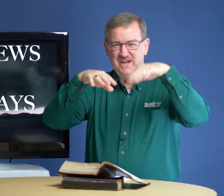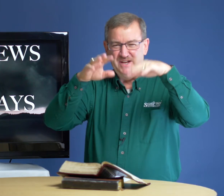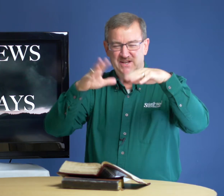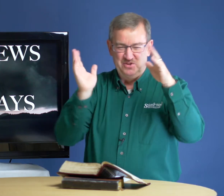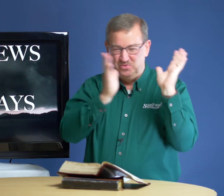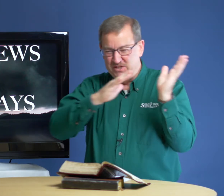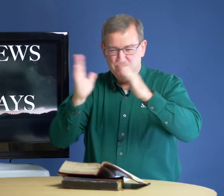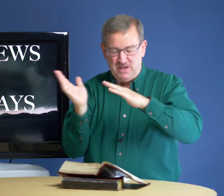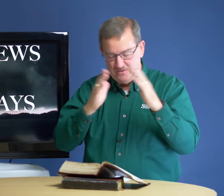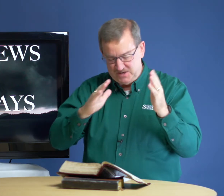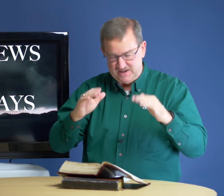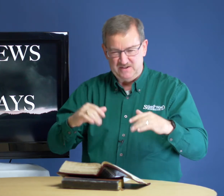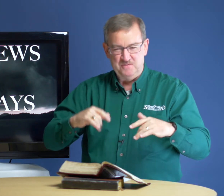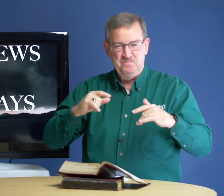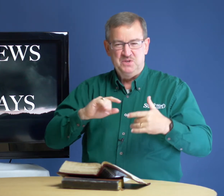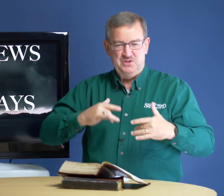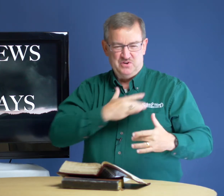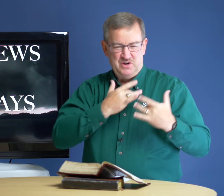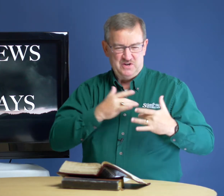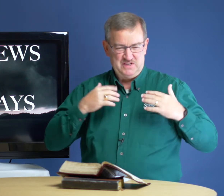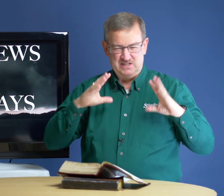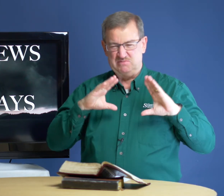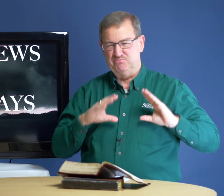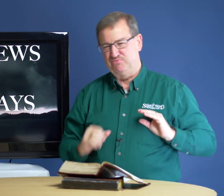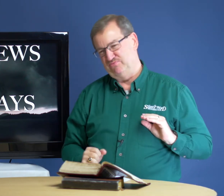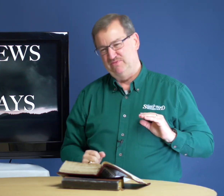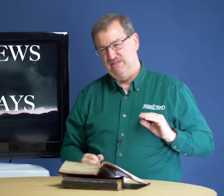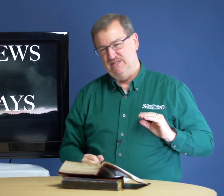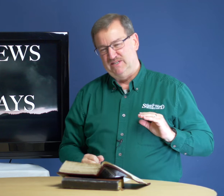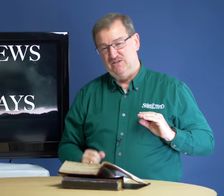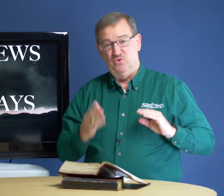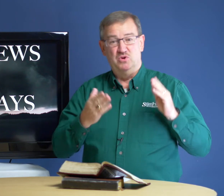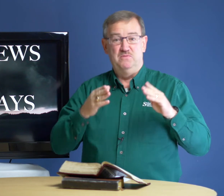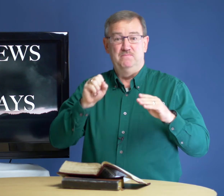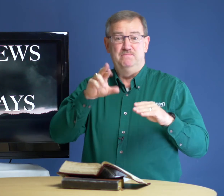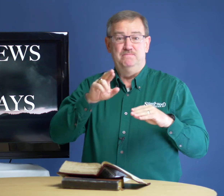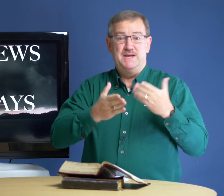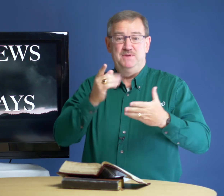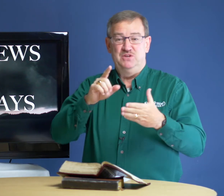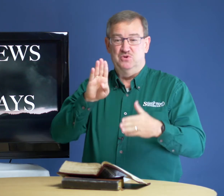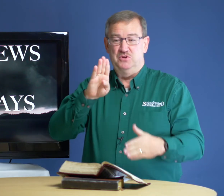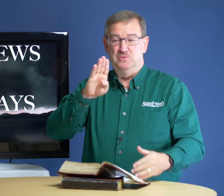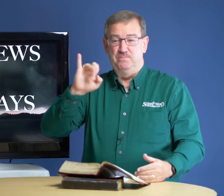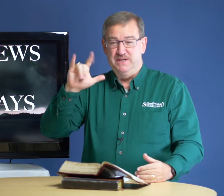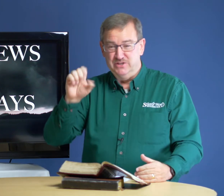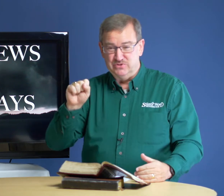and the winds blowing and you, your heart, your or maybe your, your bills,